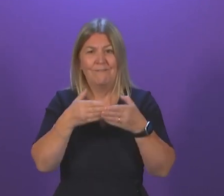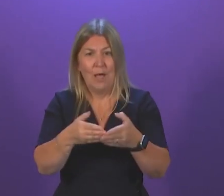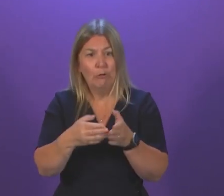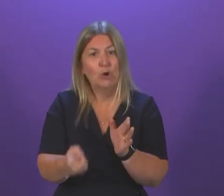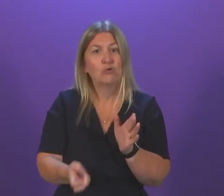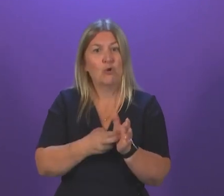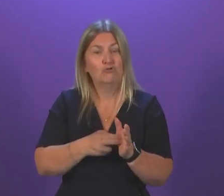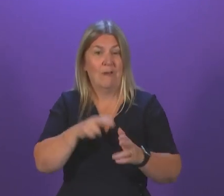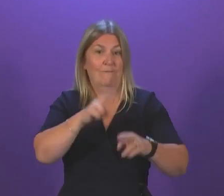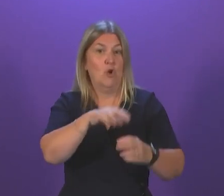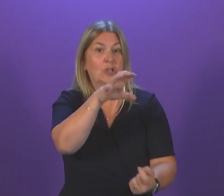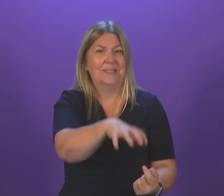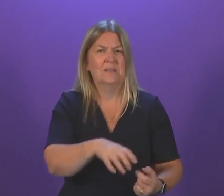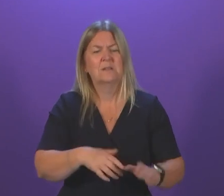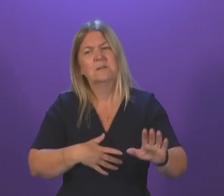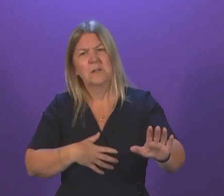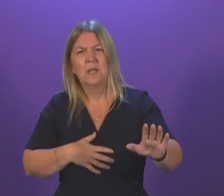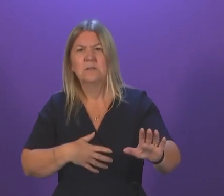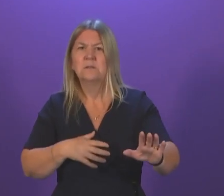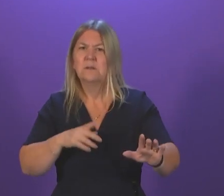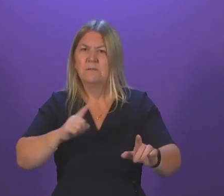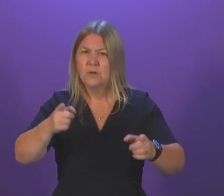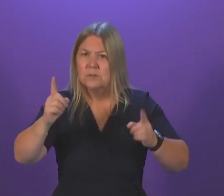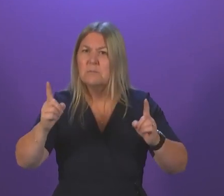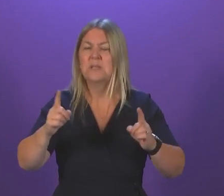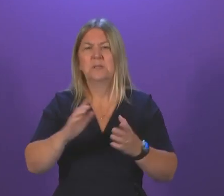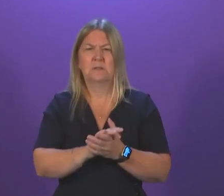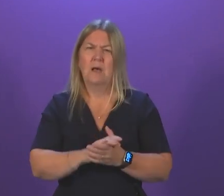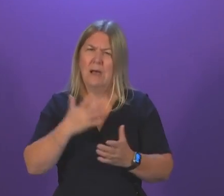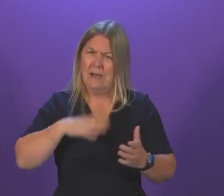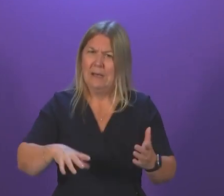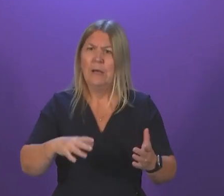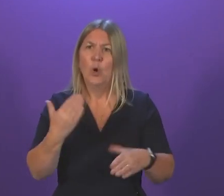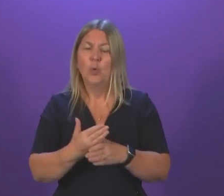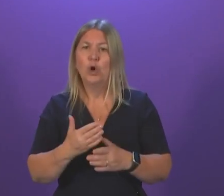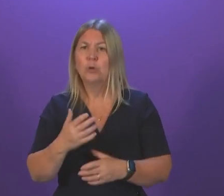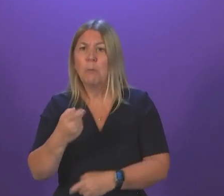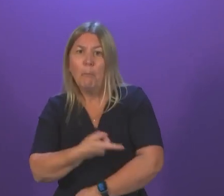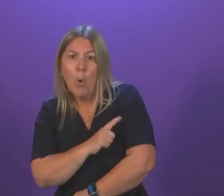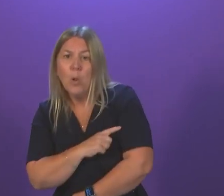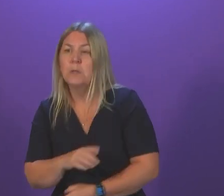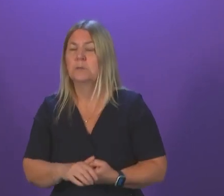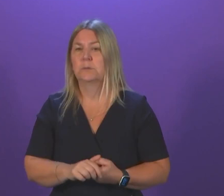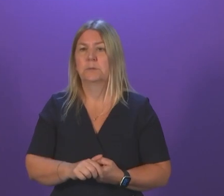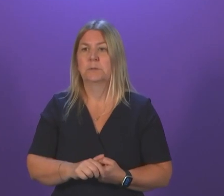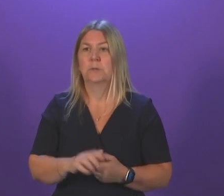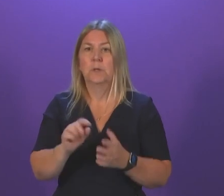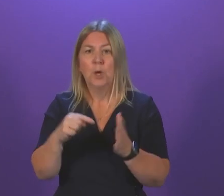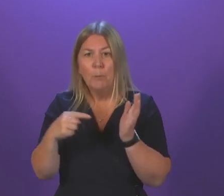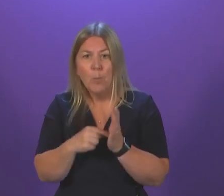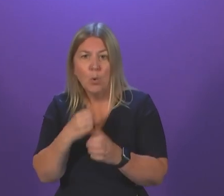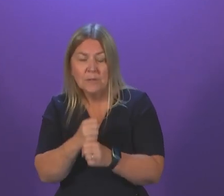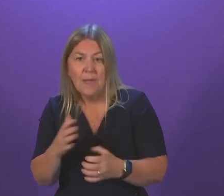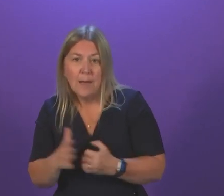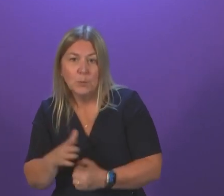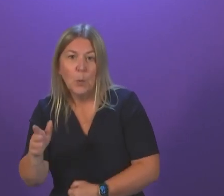Ferguson's. The First Minister must raise his game. Will the work go to Poland or will it go to Port Glasgow? Instead of covering in a